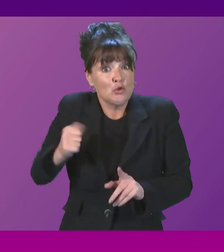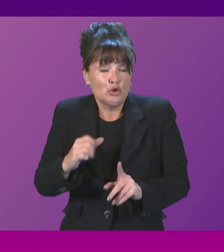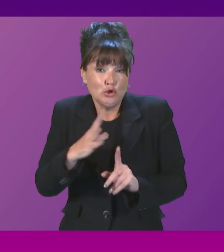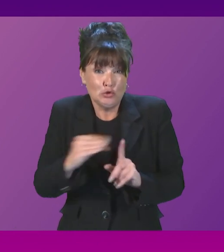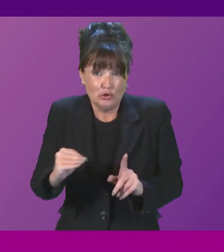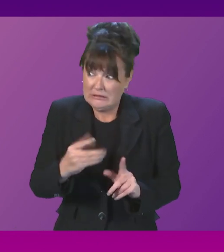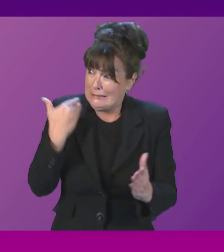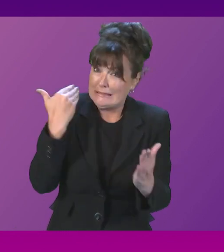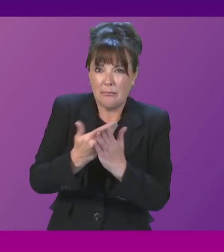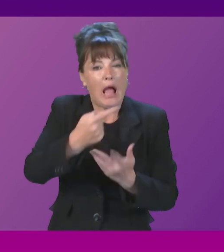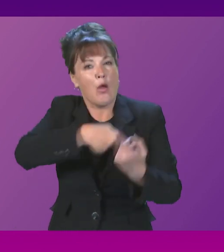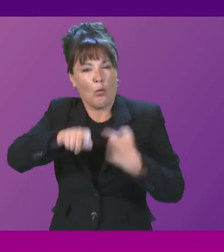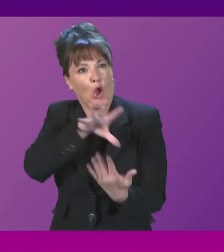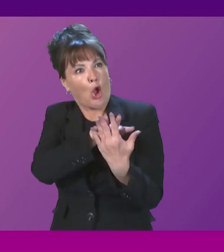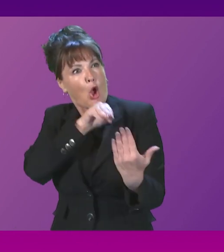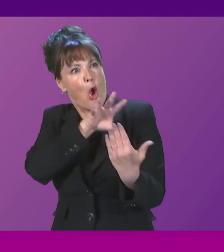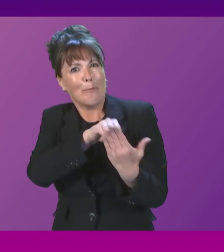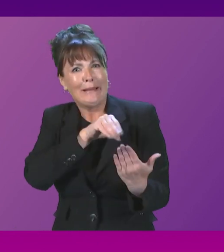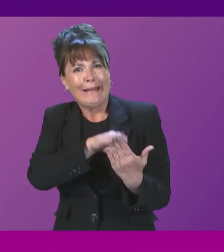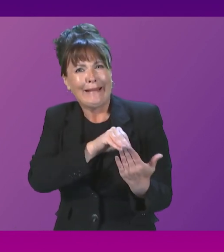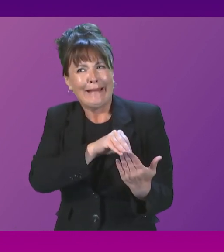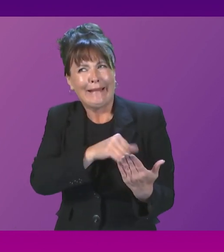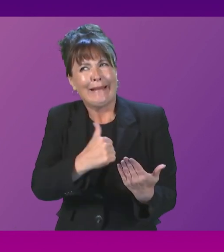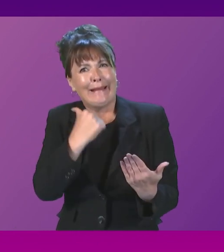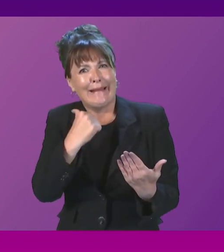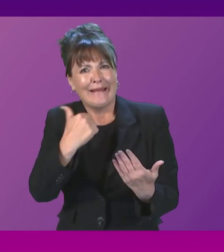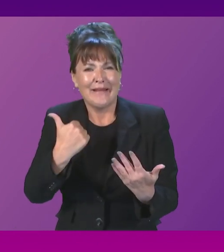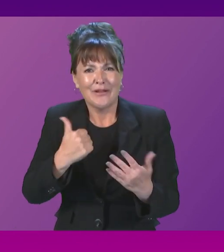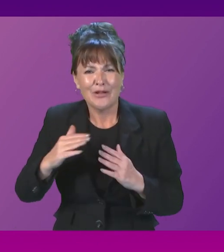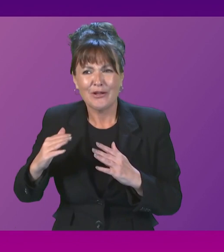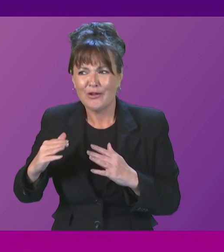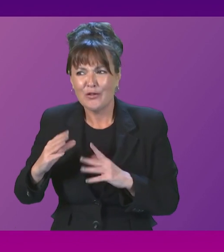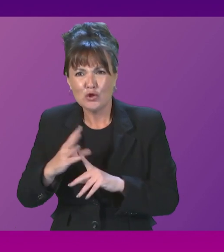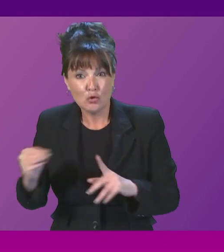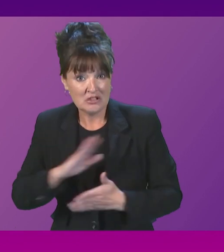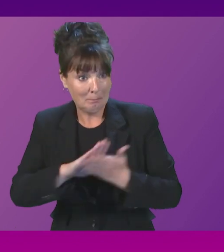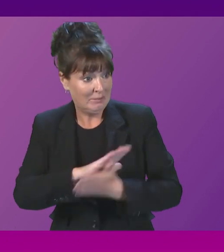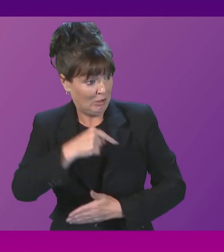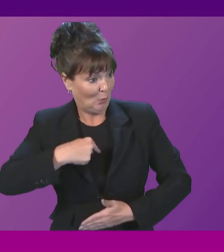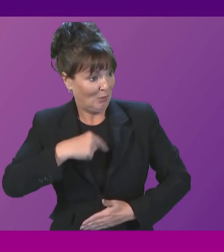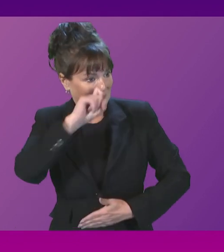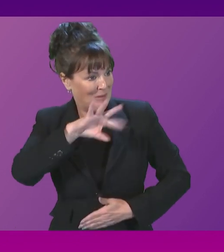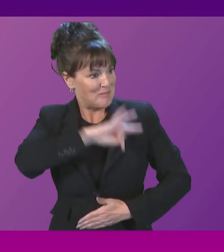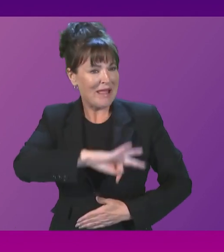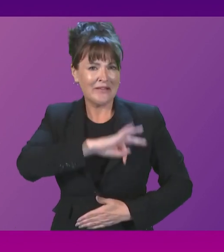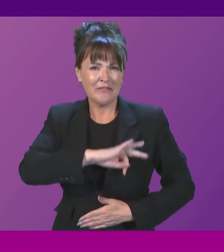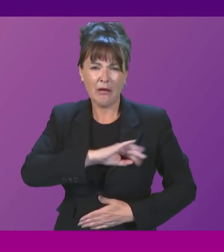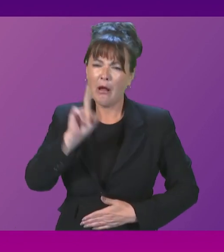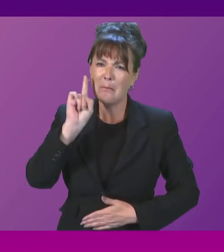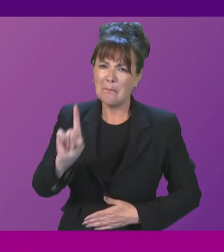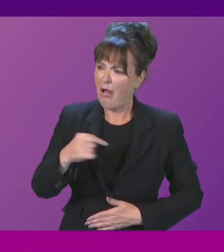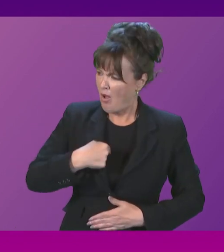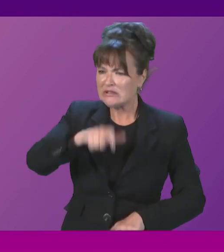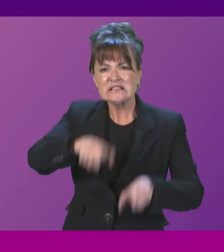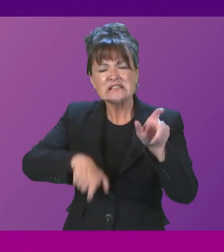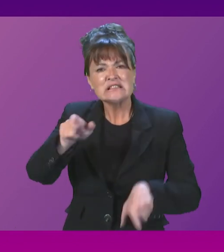cuts, which would lead to significant personal gains to themselves and their donors. At the expense of our